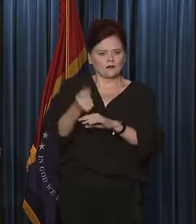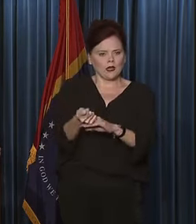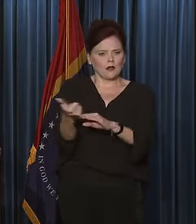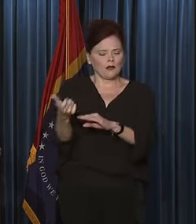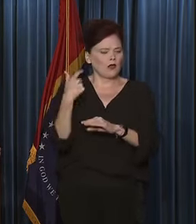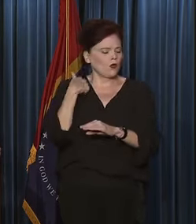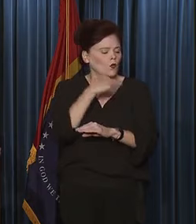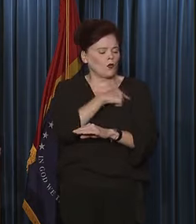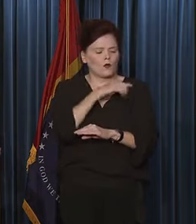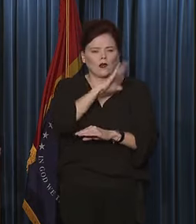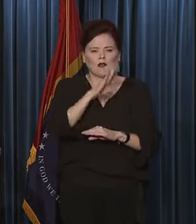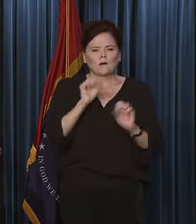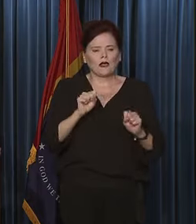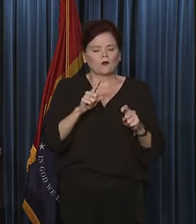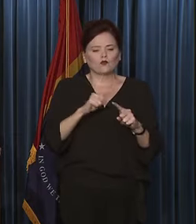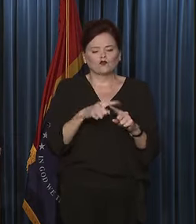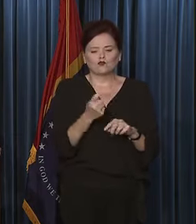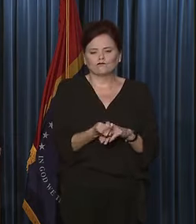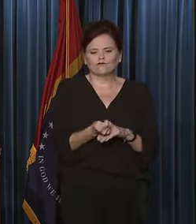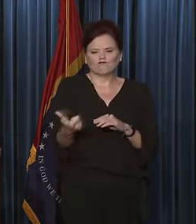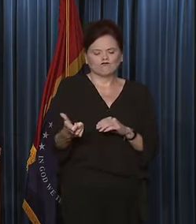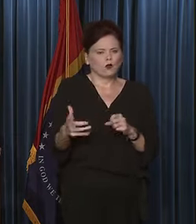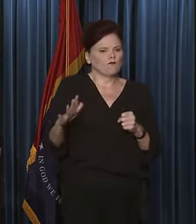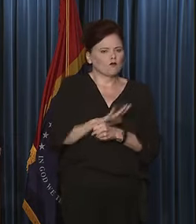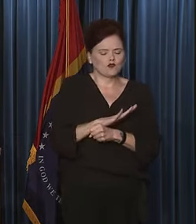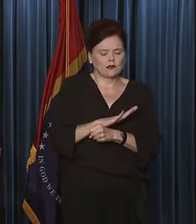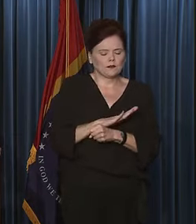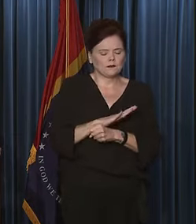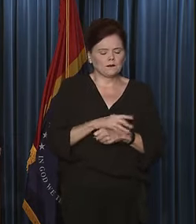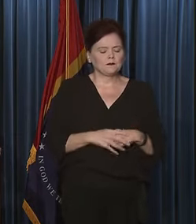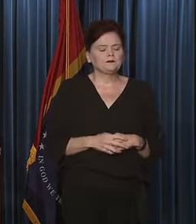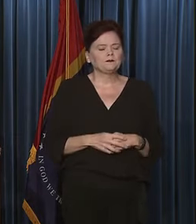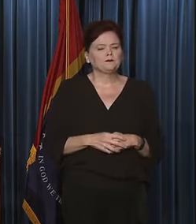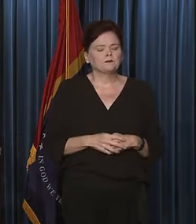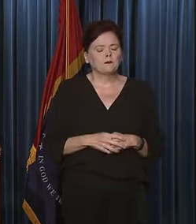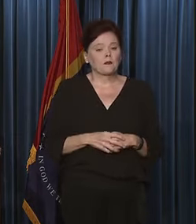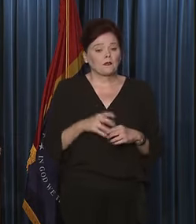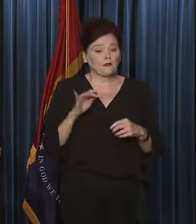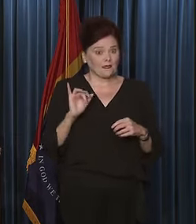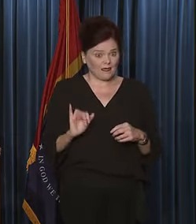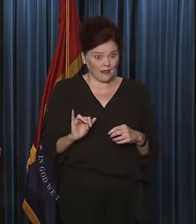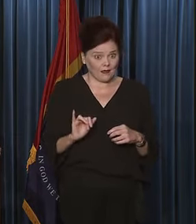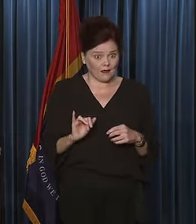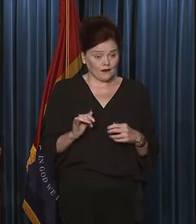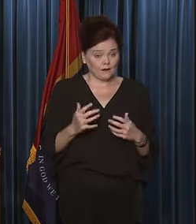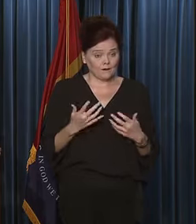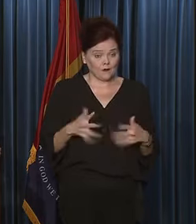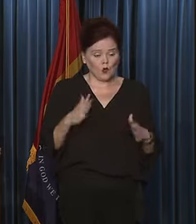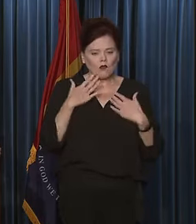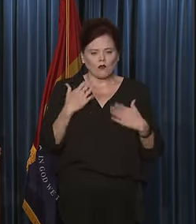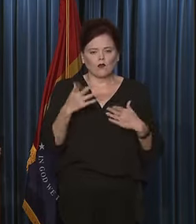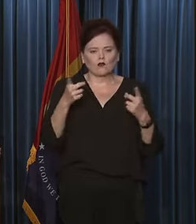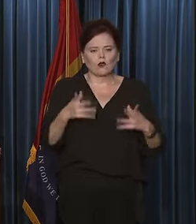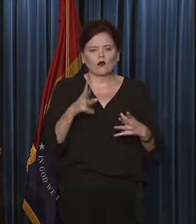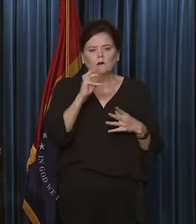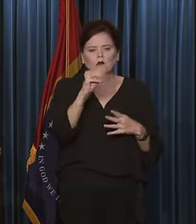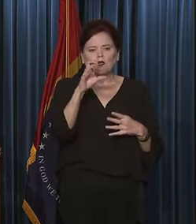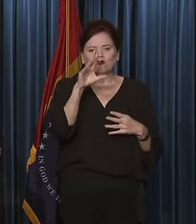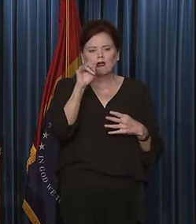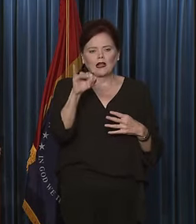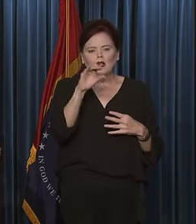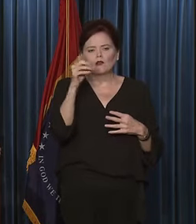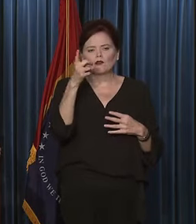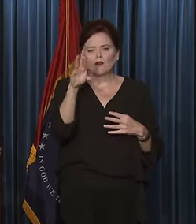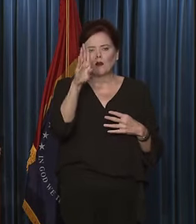never be able to do away with them once and for all. With that, I want to thank Director McCraney and Dr.